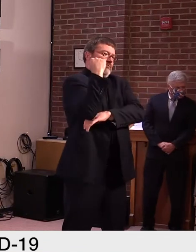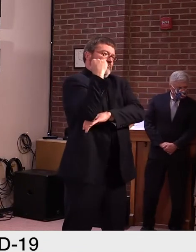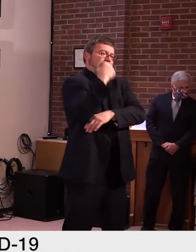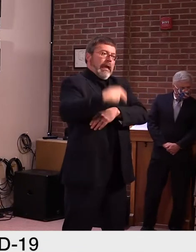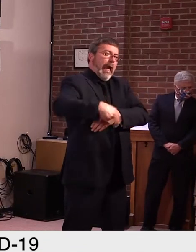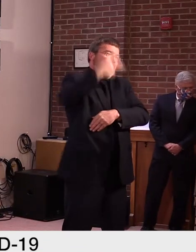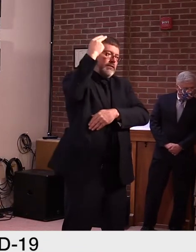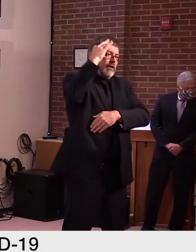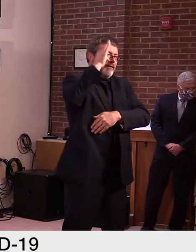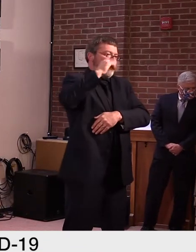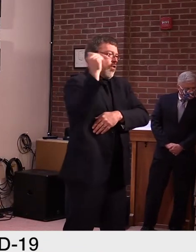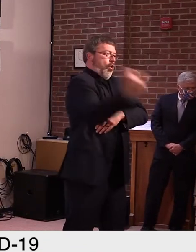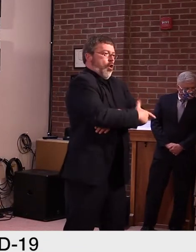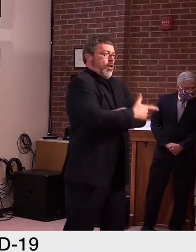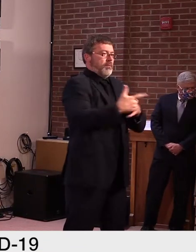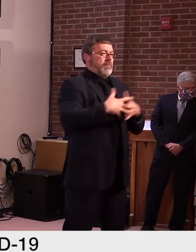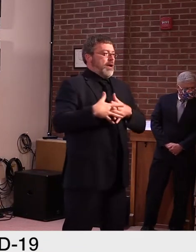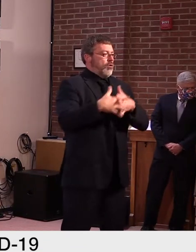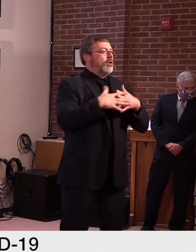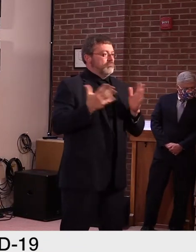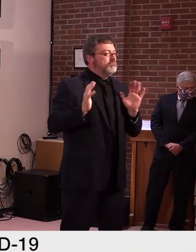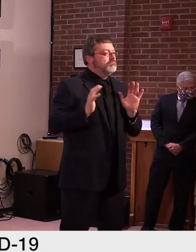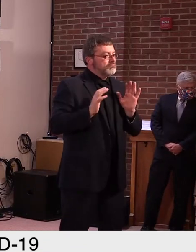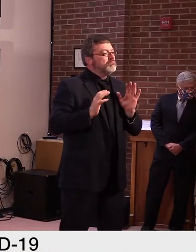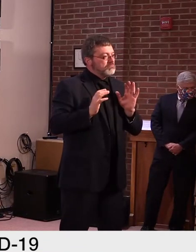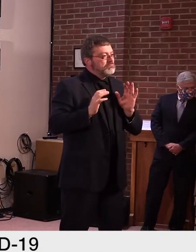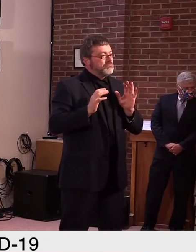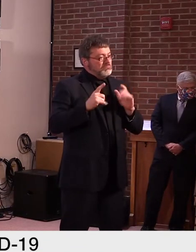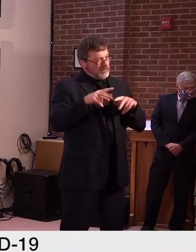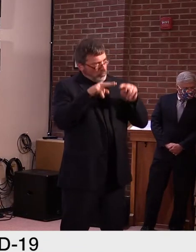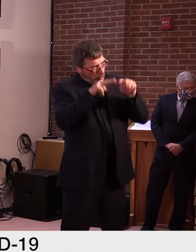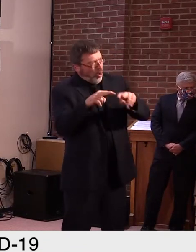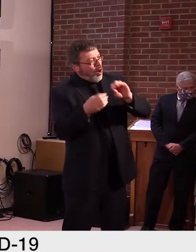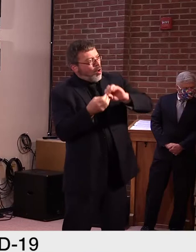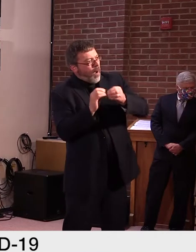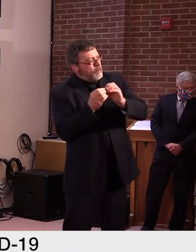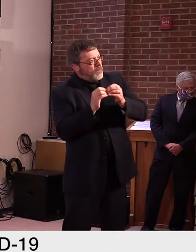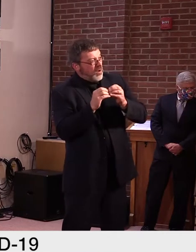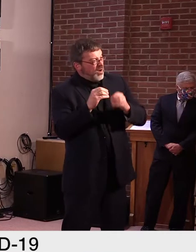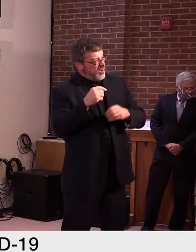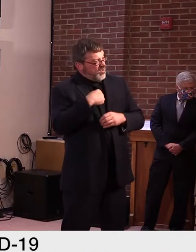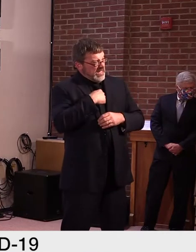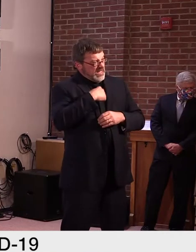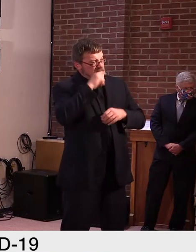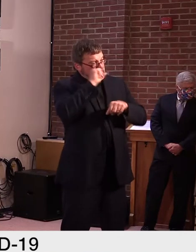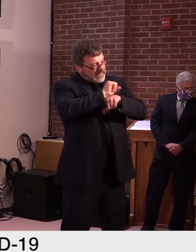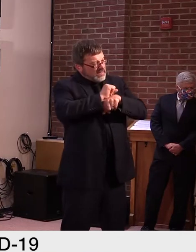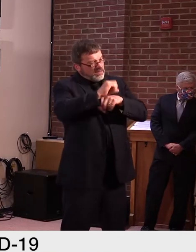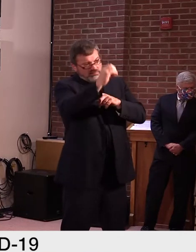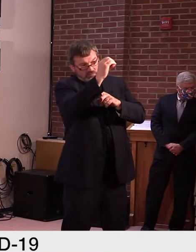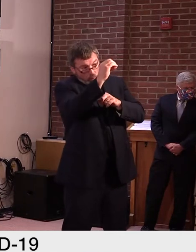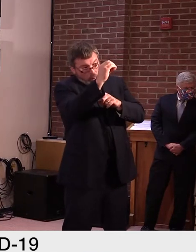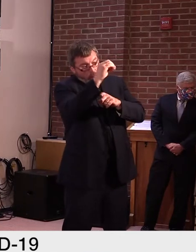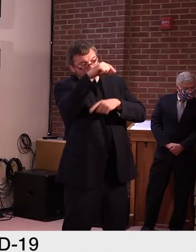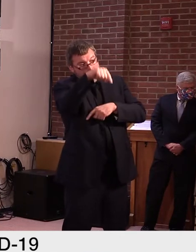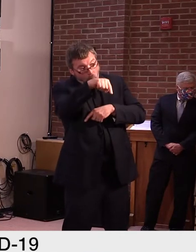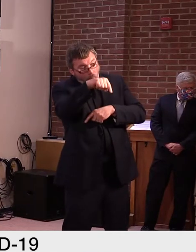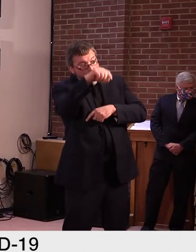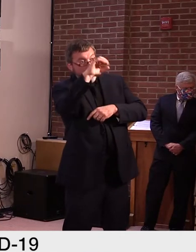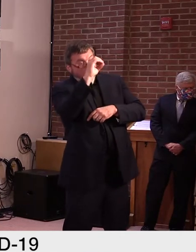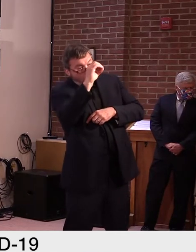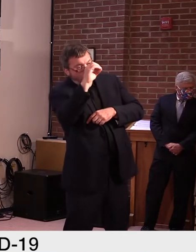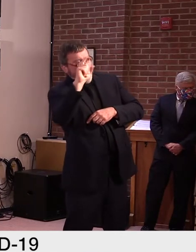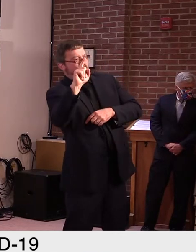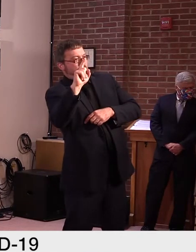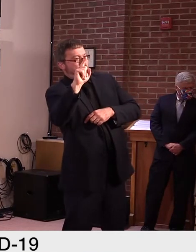our positivity rates across the region, we're at 0.10, a very low positivity rate. New Hampshire has the most cases